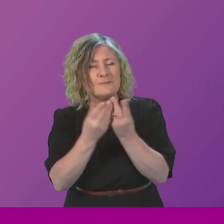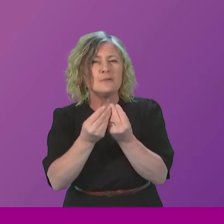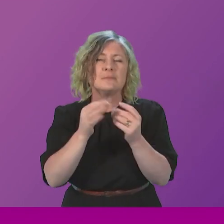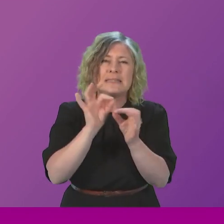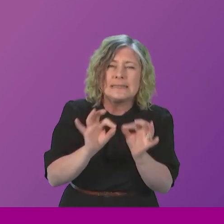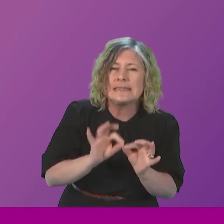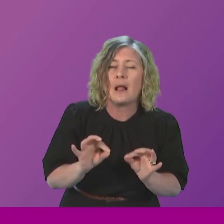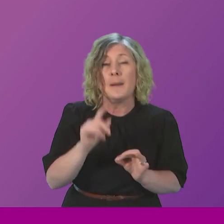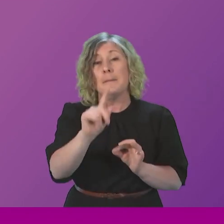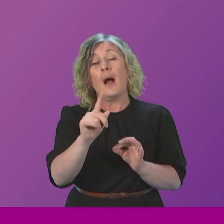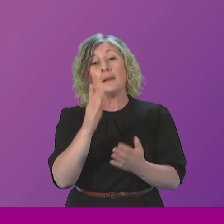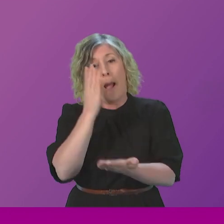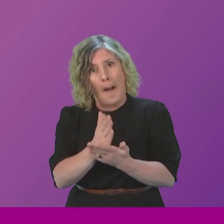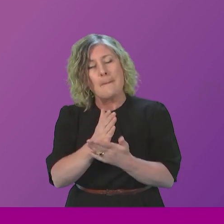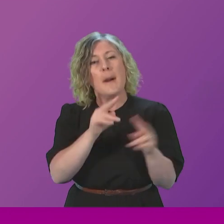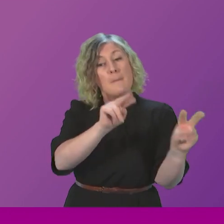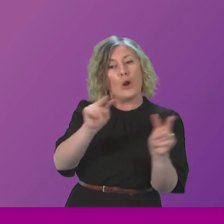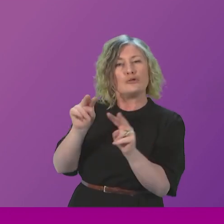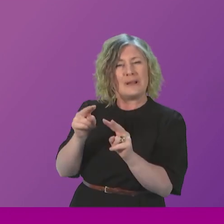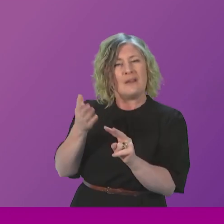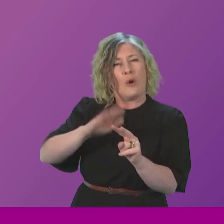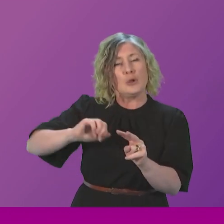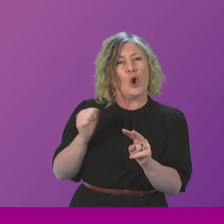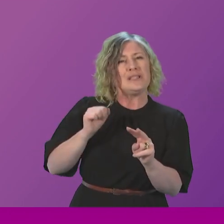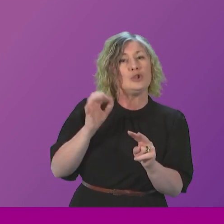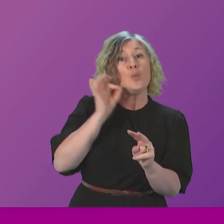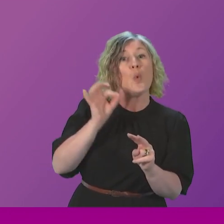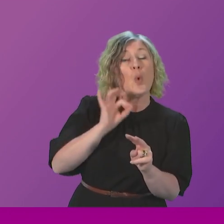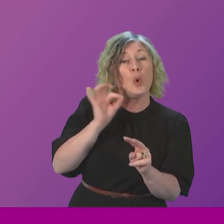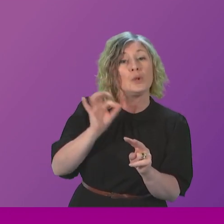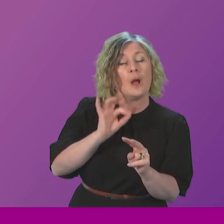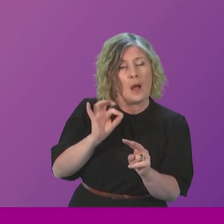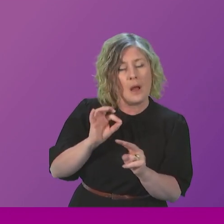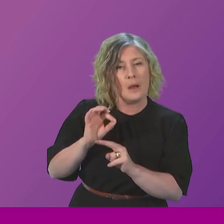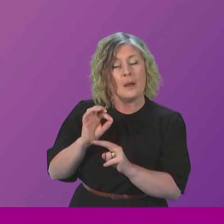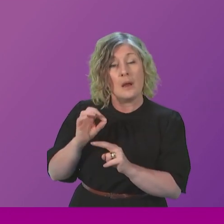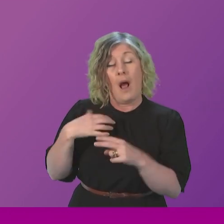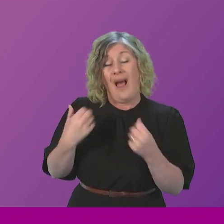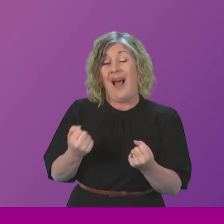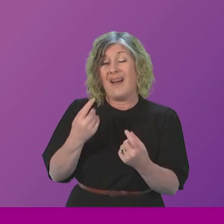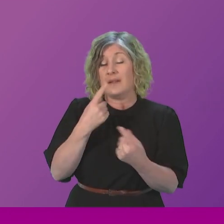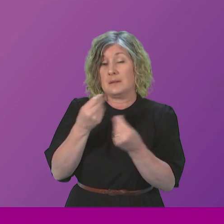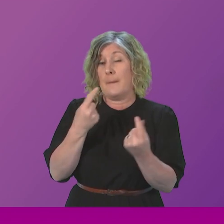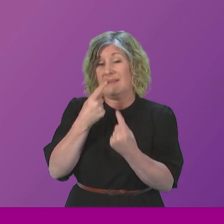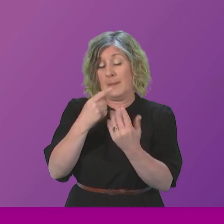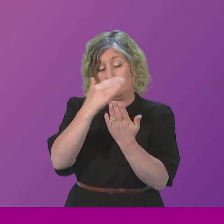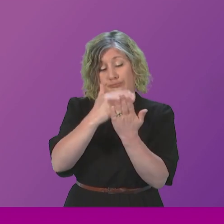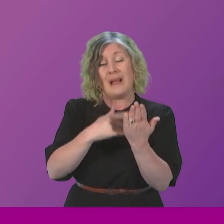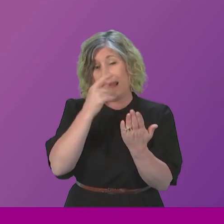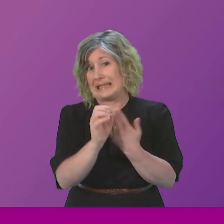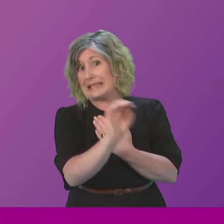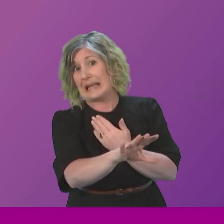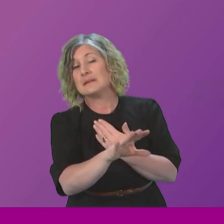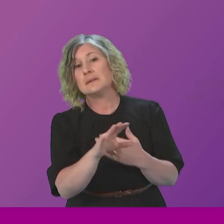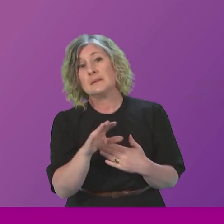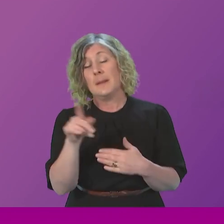of the monitoring that was done by Scottish water, I've got the detail of it. I consent to Ascol Hamilton. It